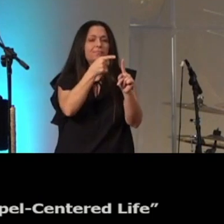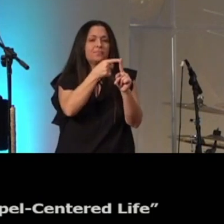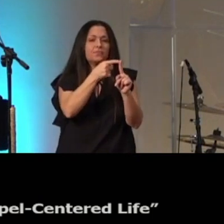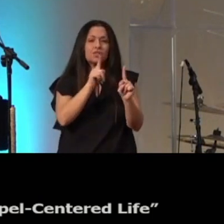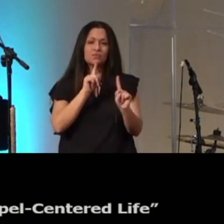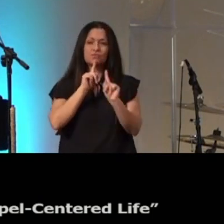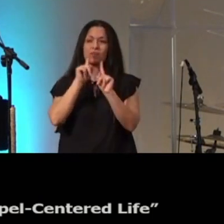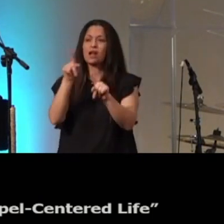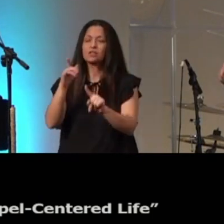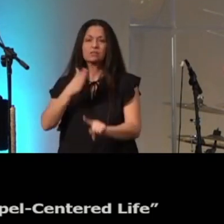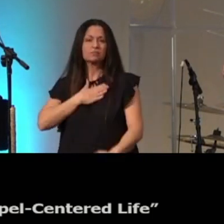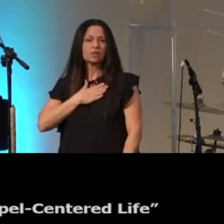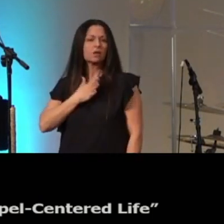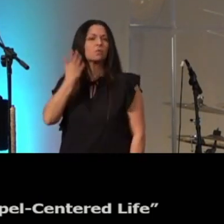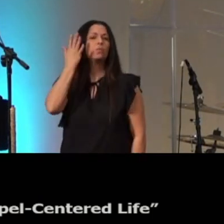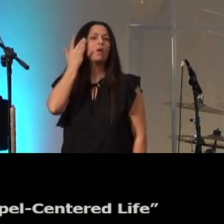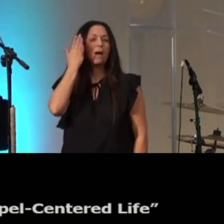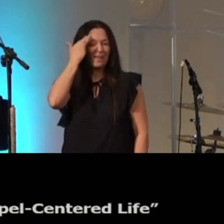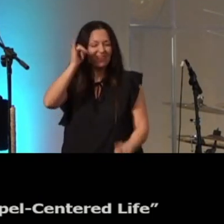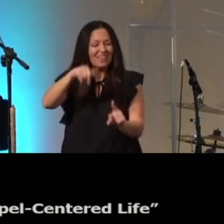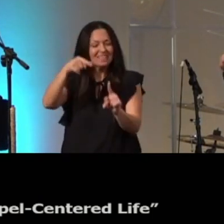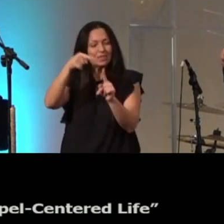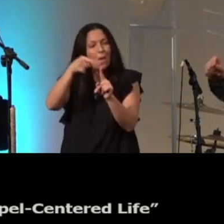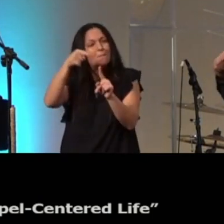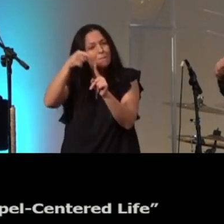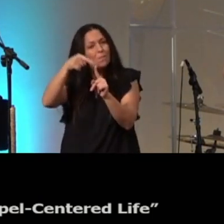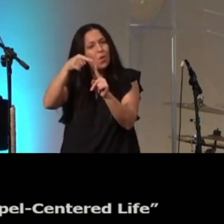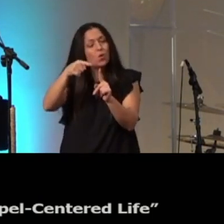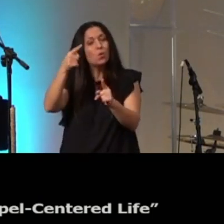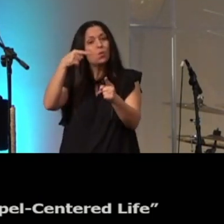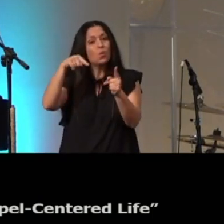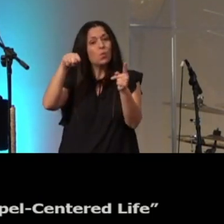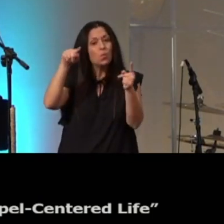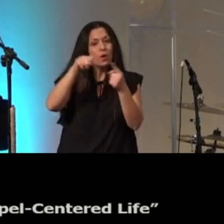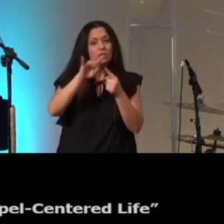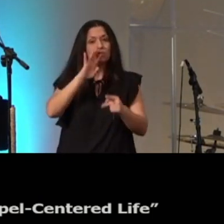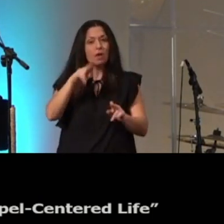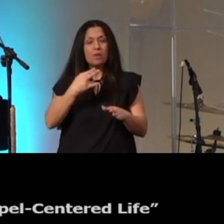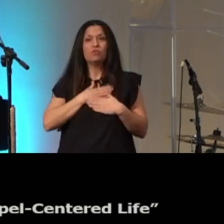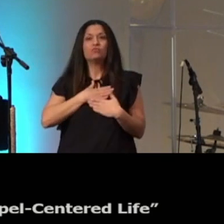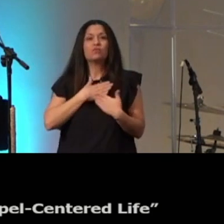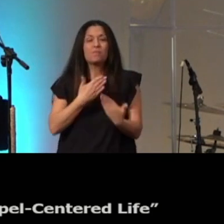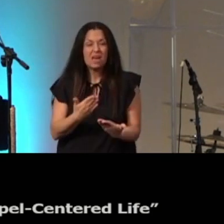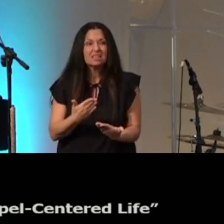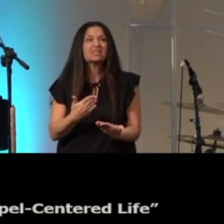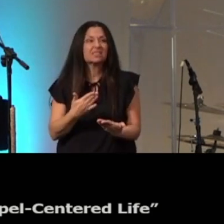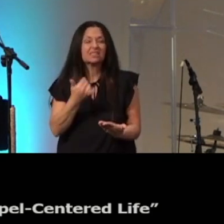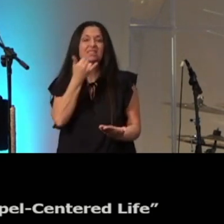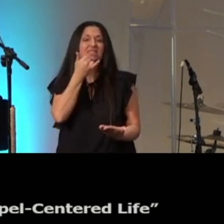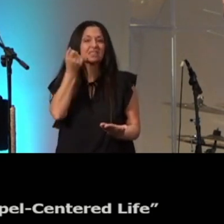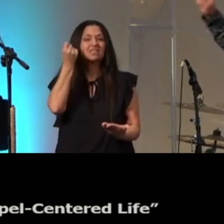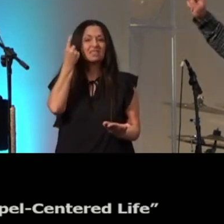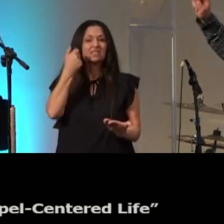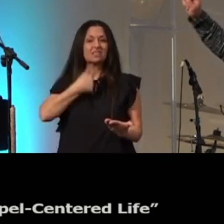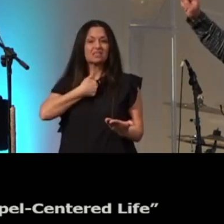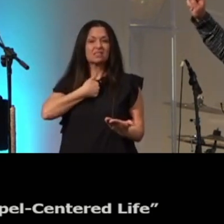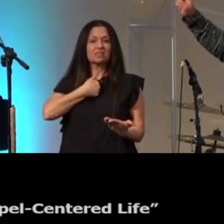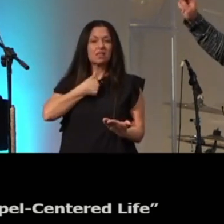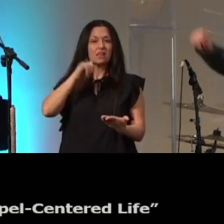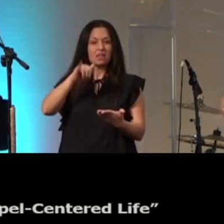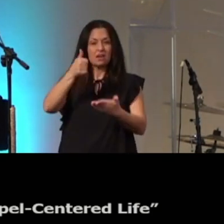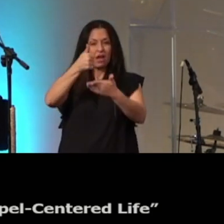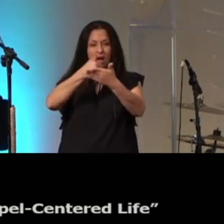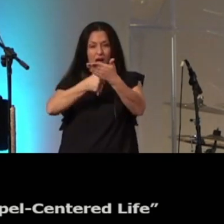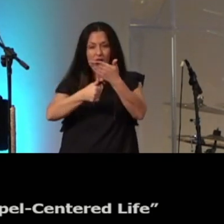because that is the heart of the matter when it comes to repentance when it comes to repentance the underlying